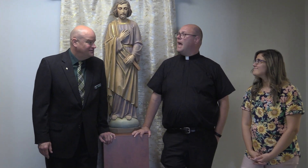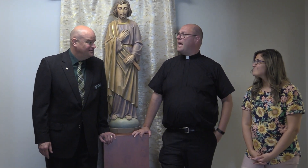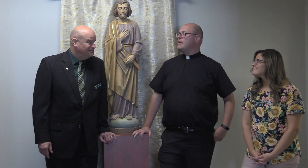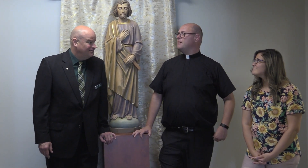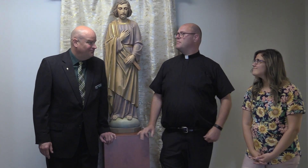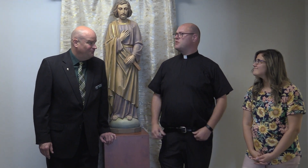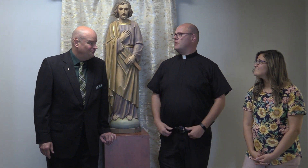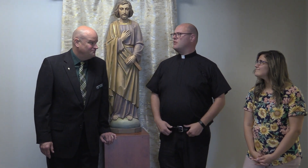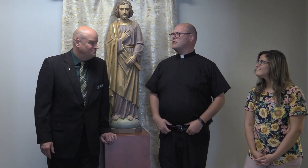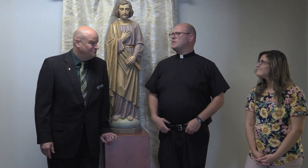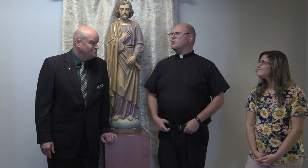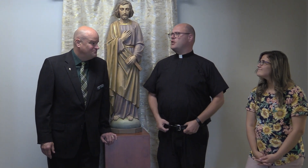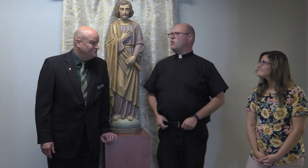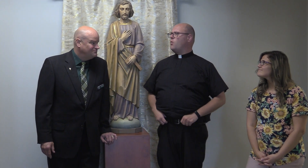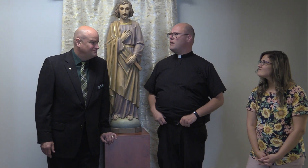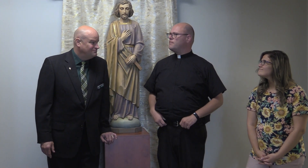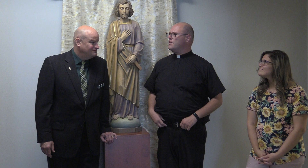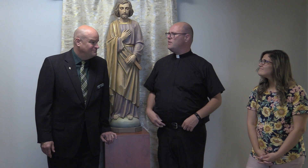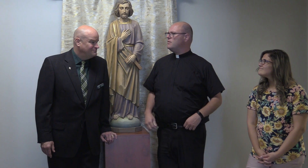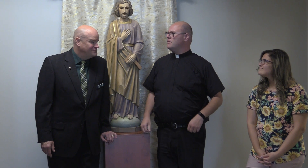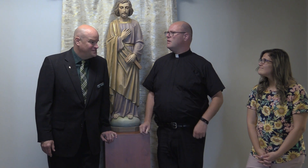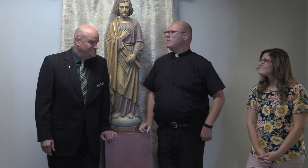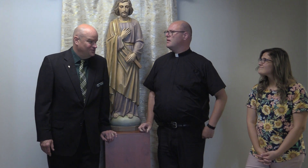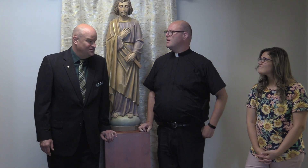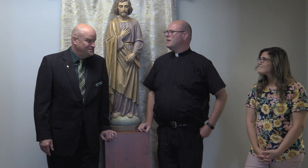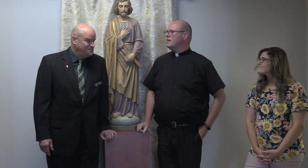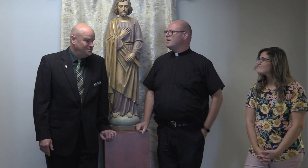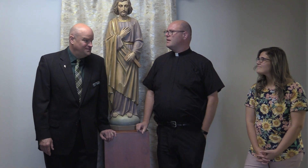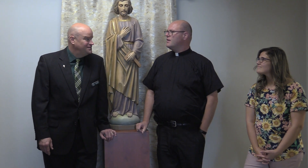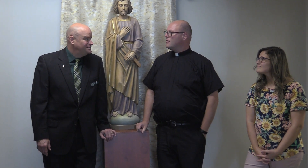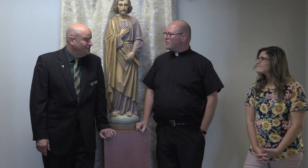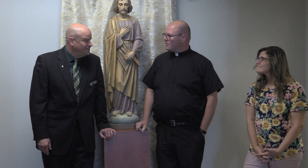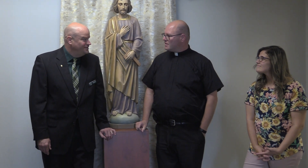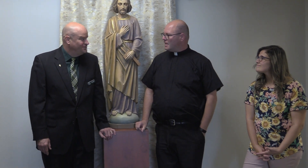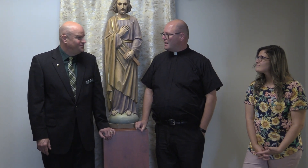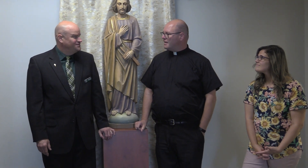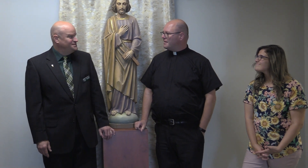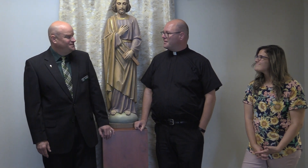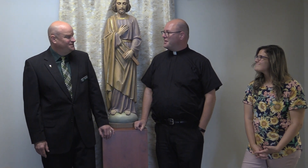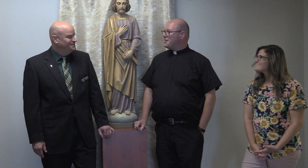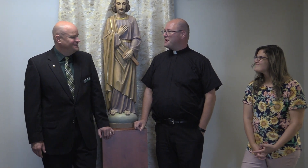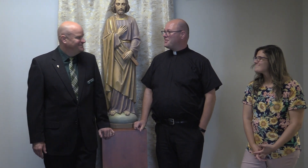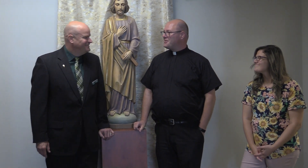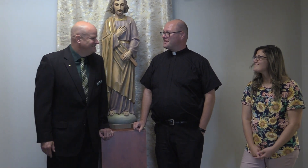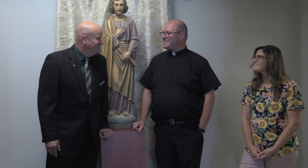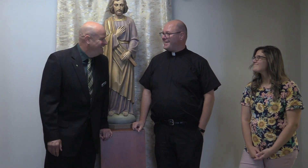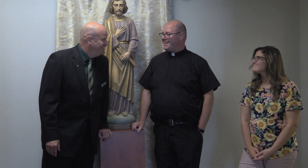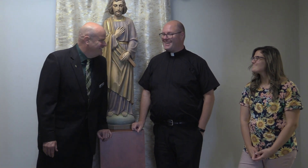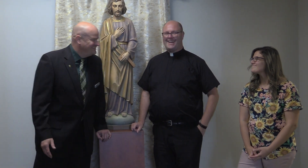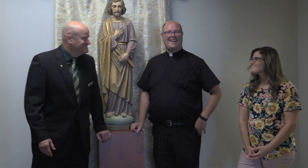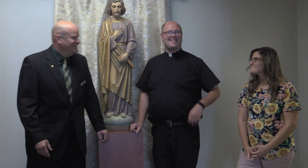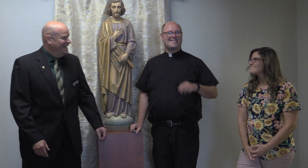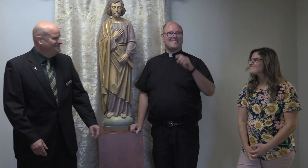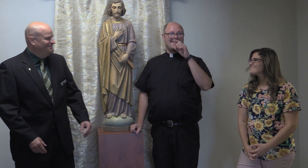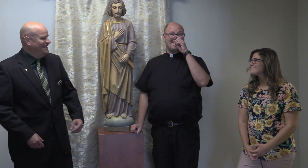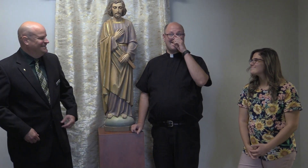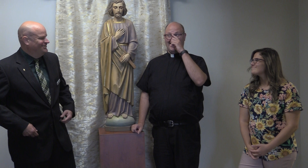And Mr. Nichols, this is year what for you? This is year 13. Year 13. year 13. Year 13. Yeah, nothing's going to happen bad in year